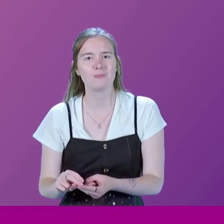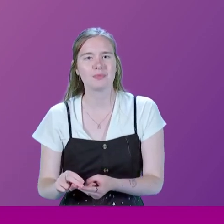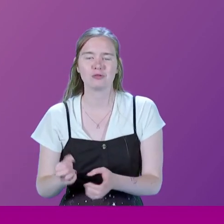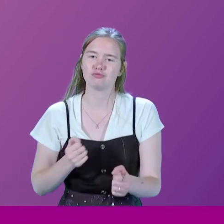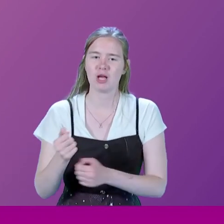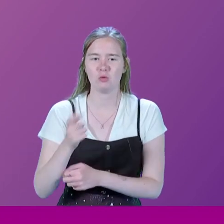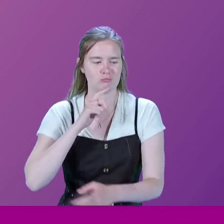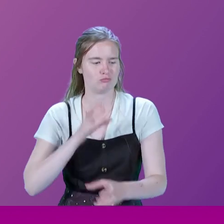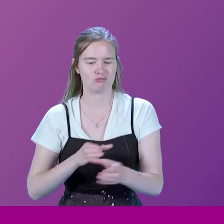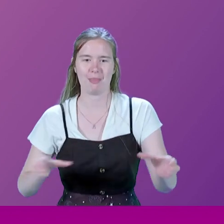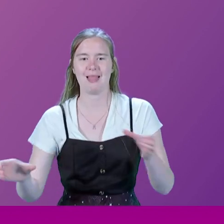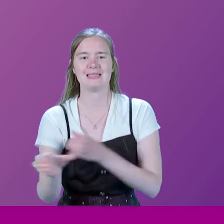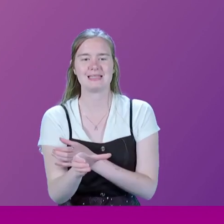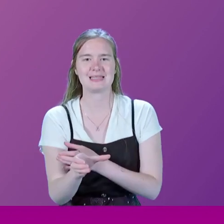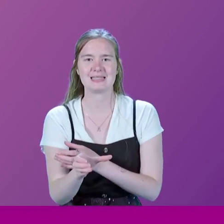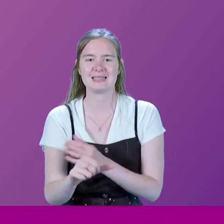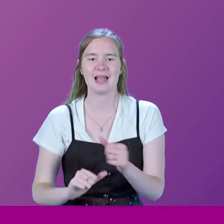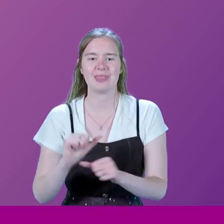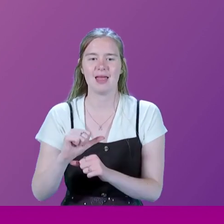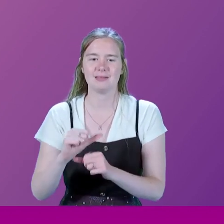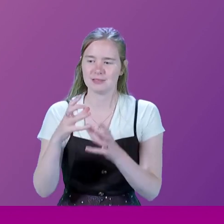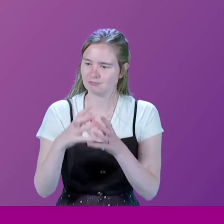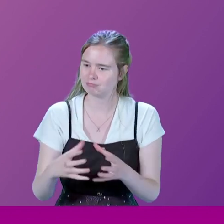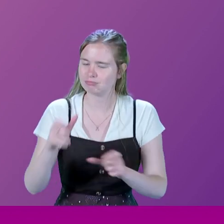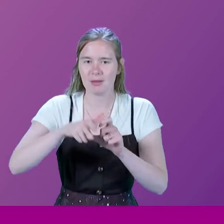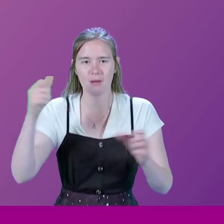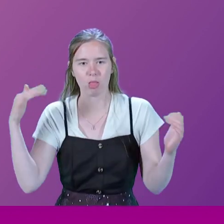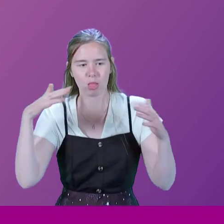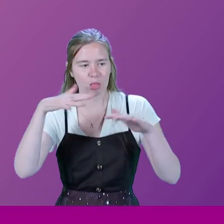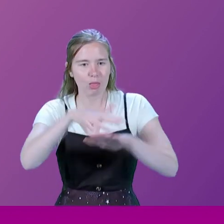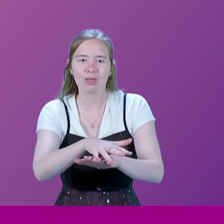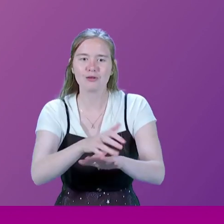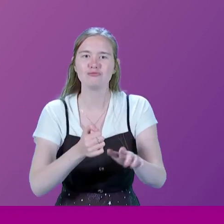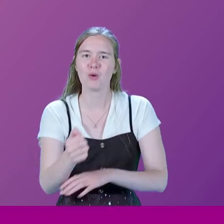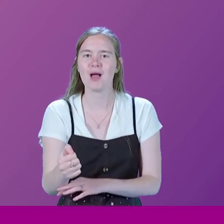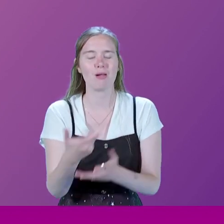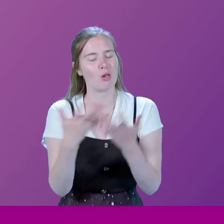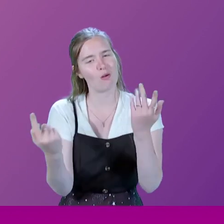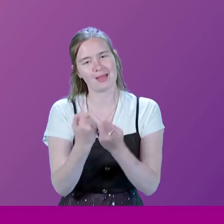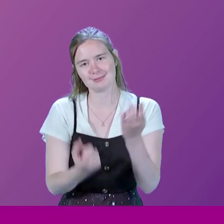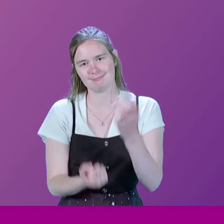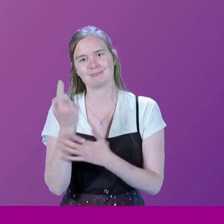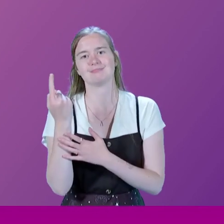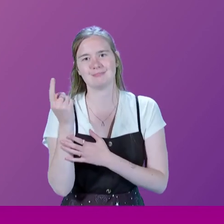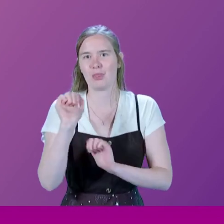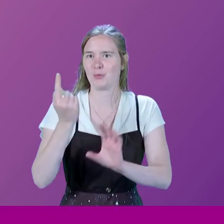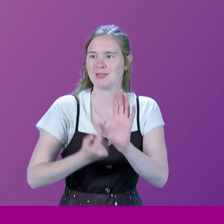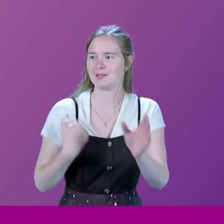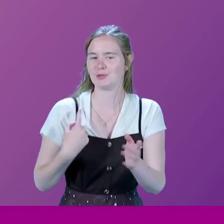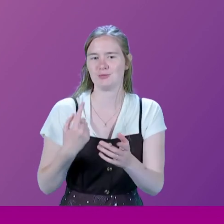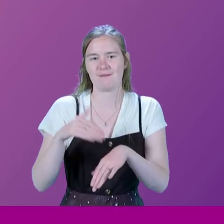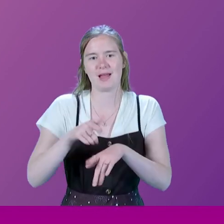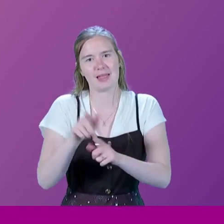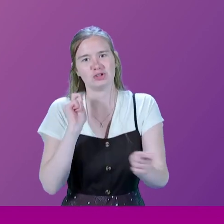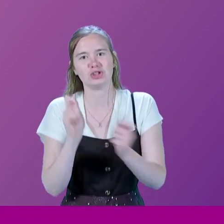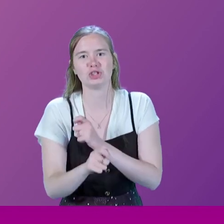replaced by something else. And then this enormous increase in passengers came. Now, a lot of things happened in those years. But one